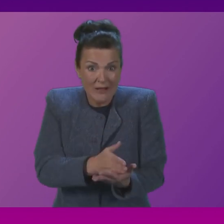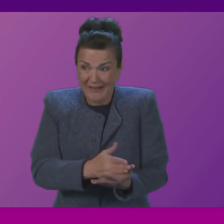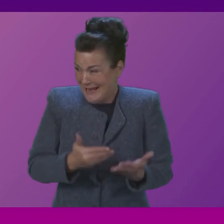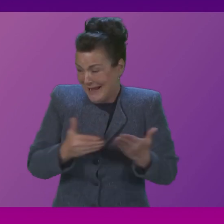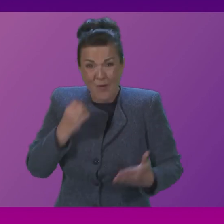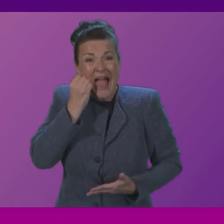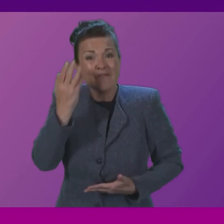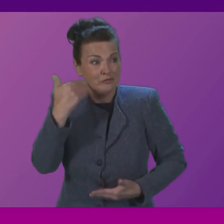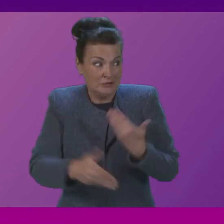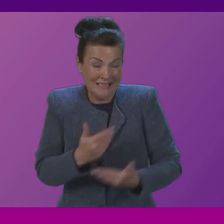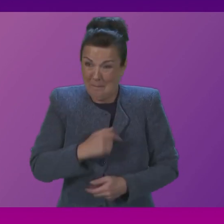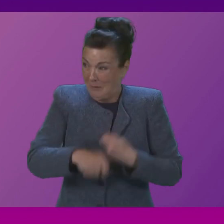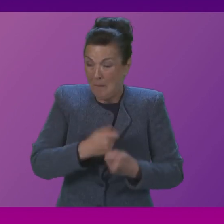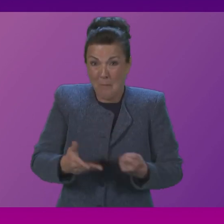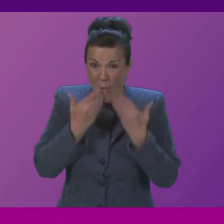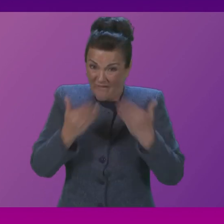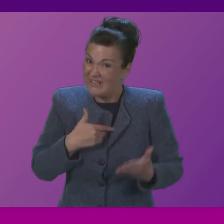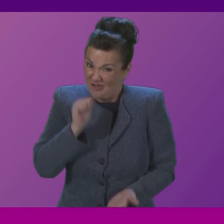more obvious with every day that passes